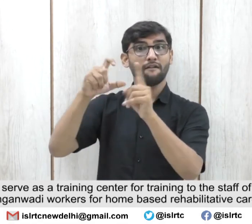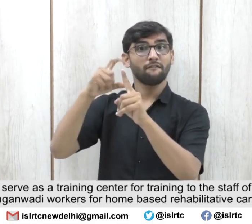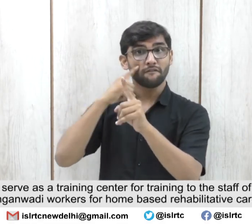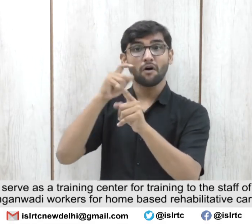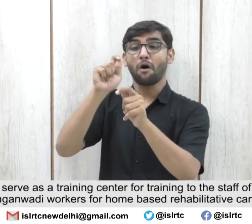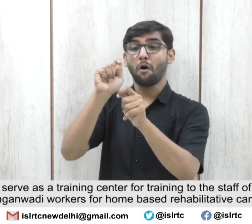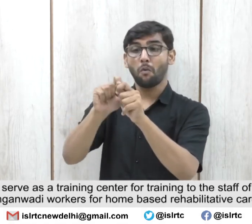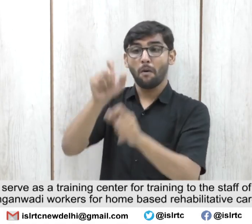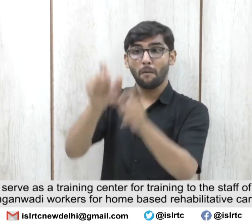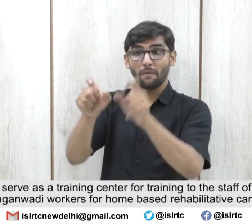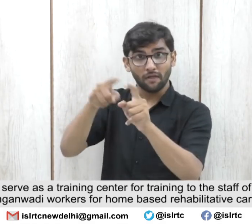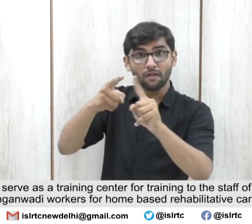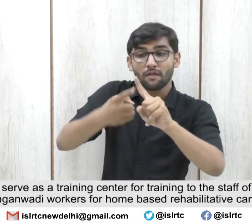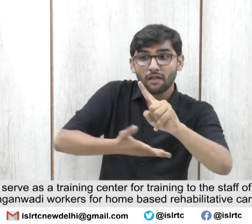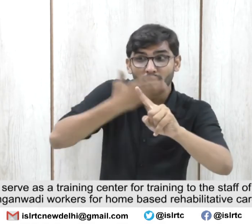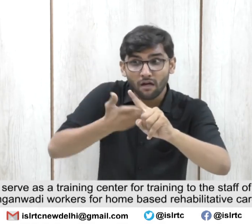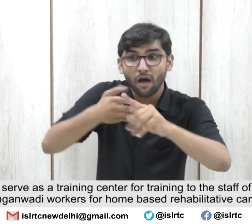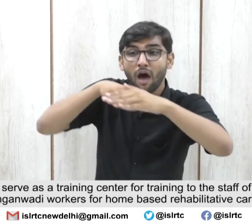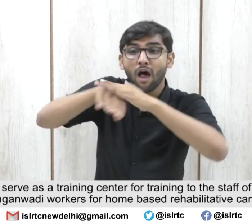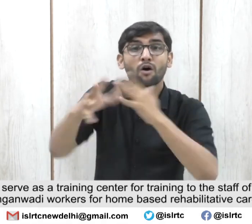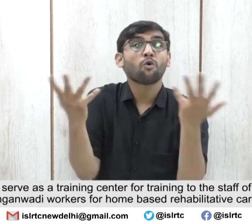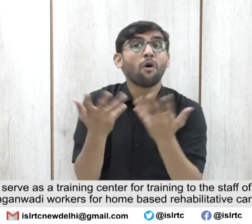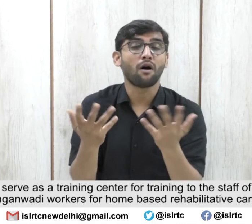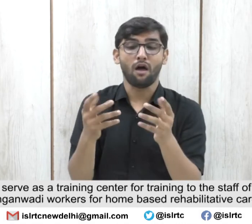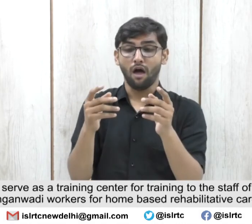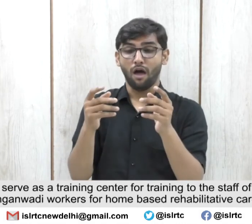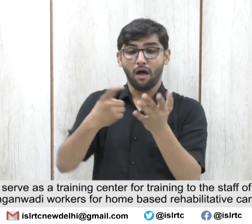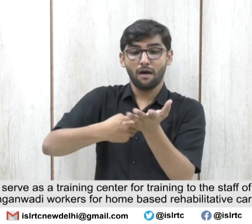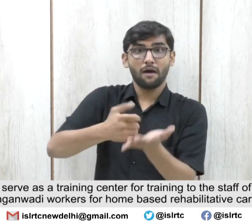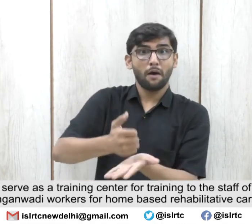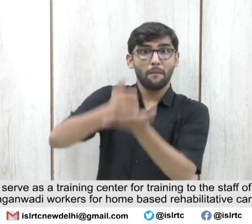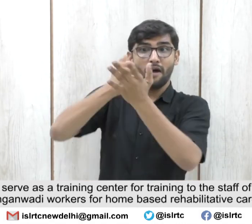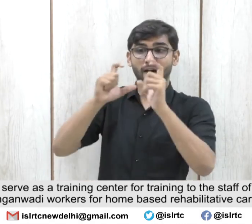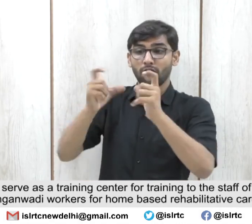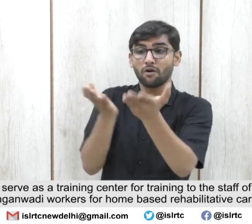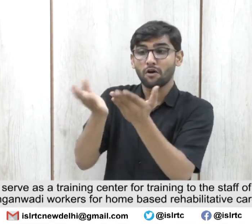for home-based rehabilitative